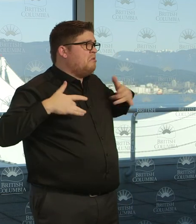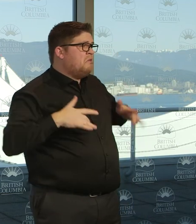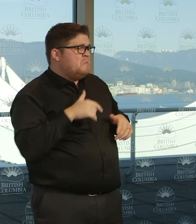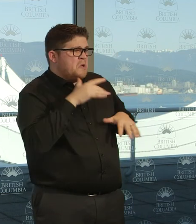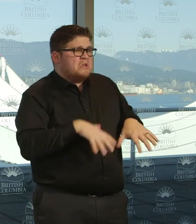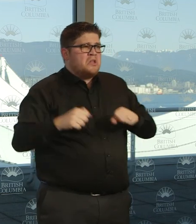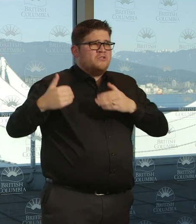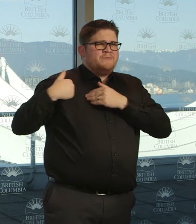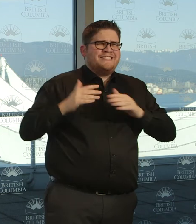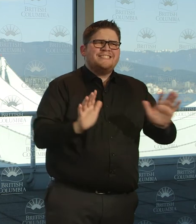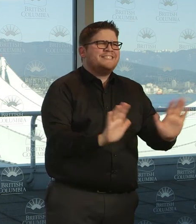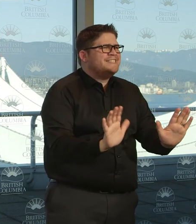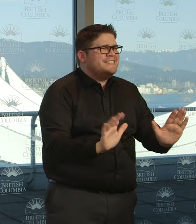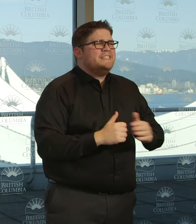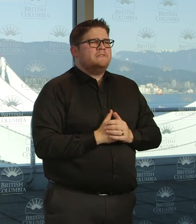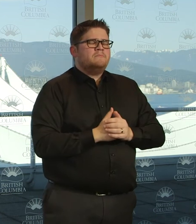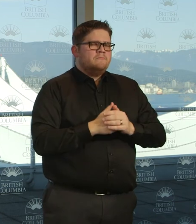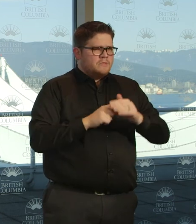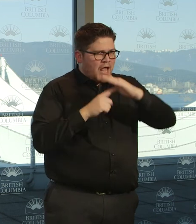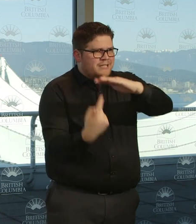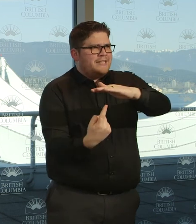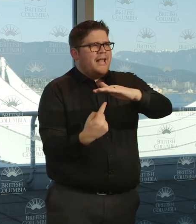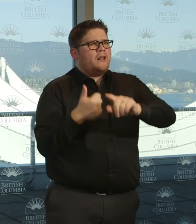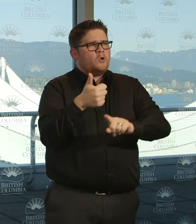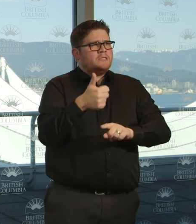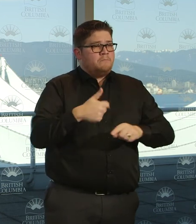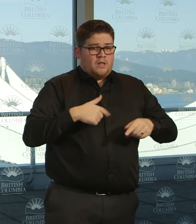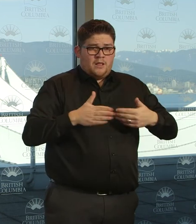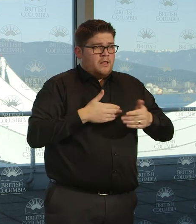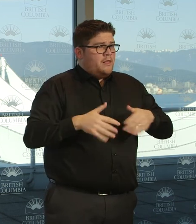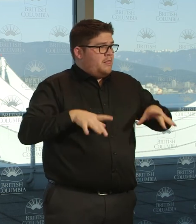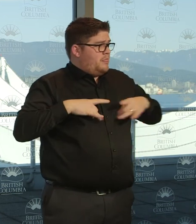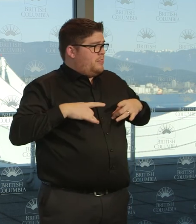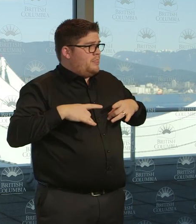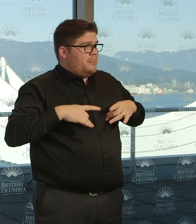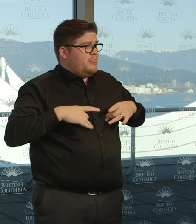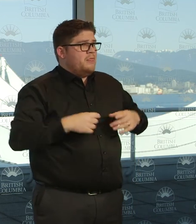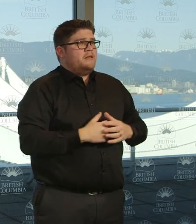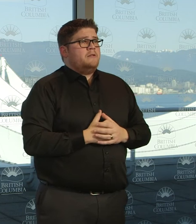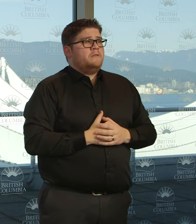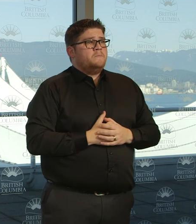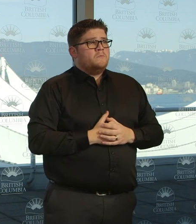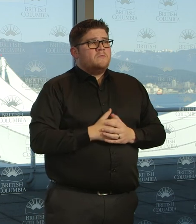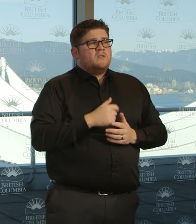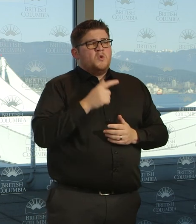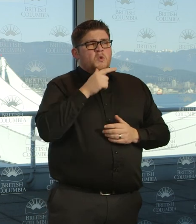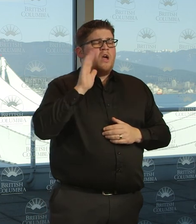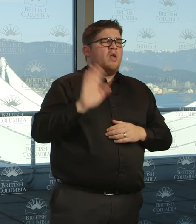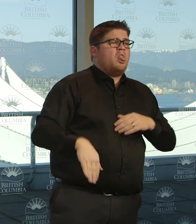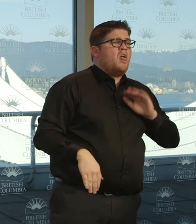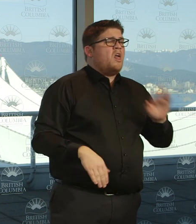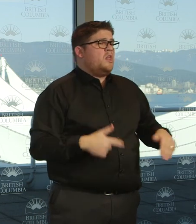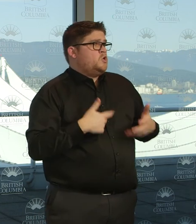for today, today I would say for anyone who hasn't joined in this effort, who has been reluctant to join in these very explicit